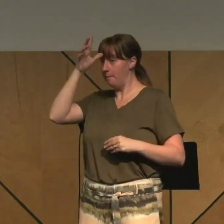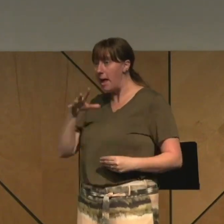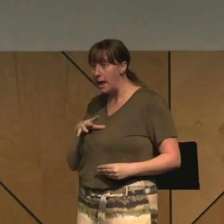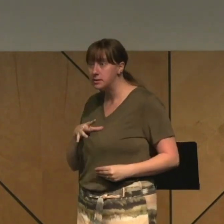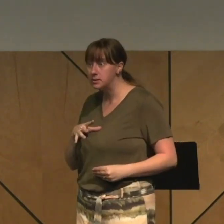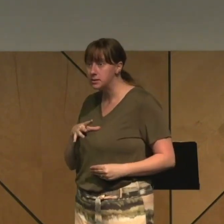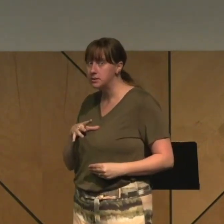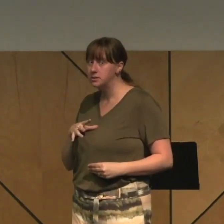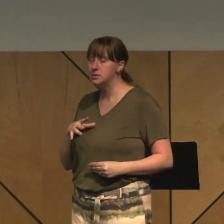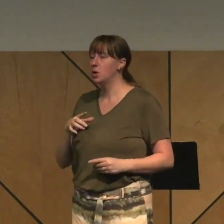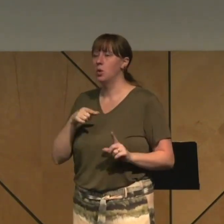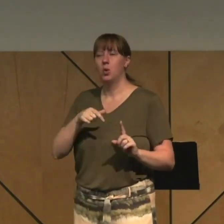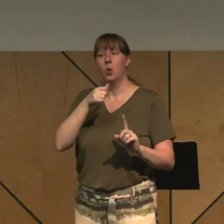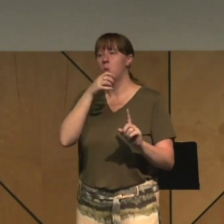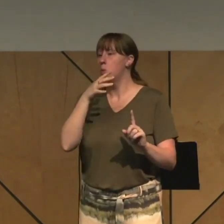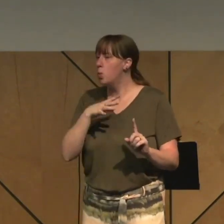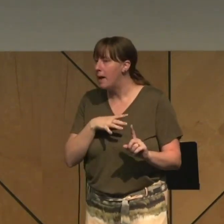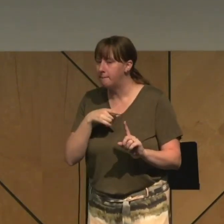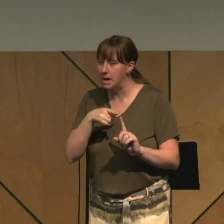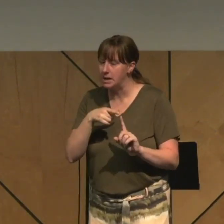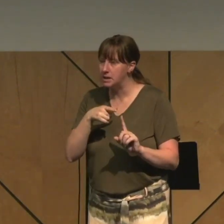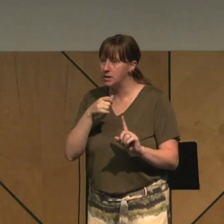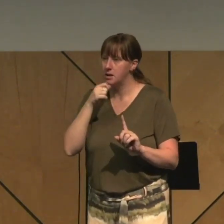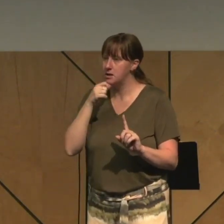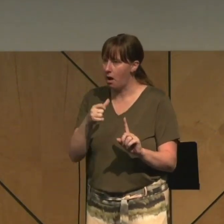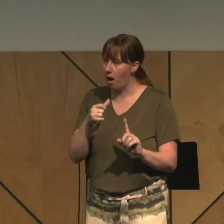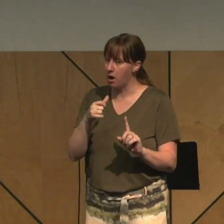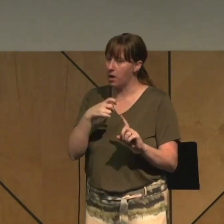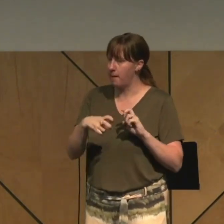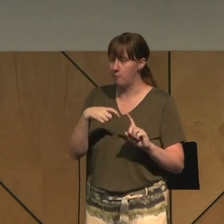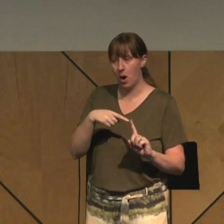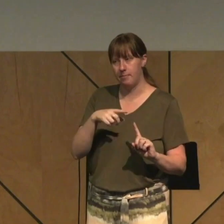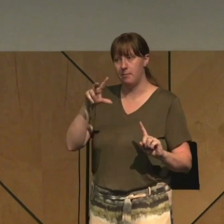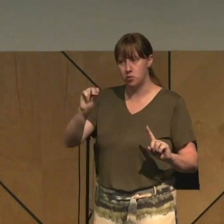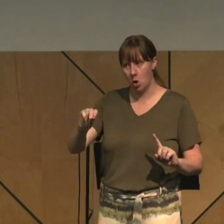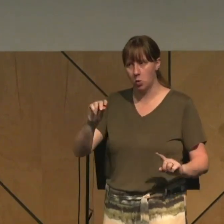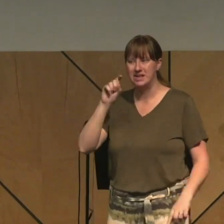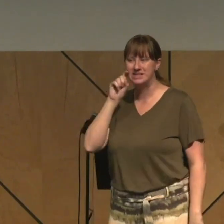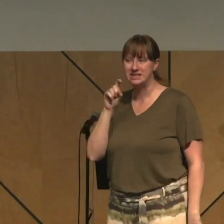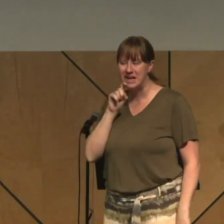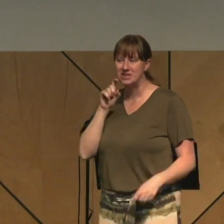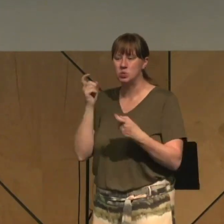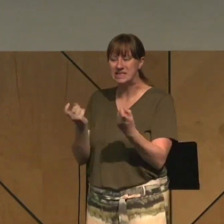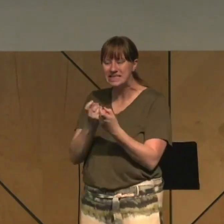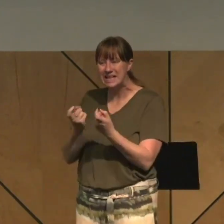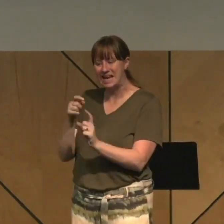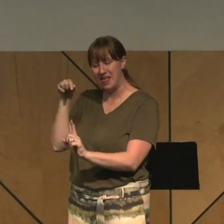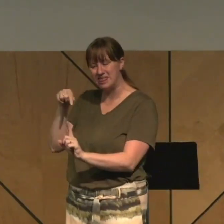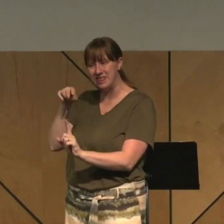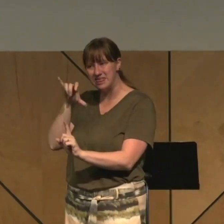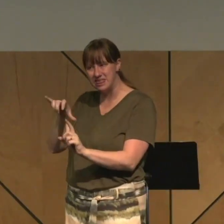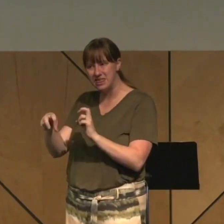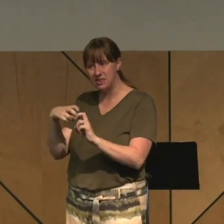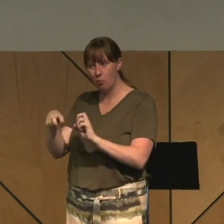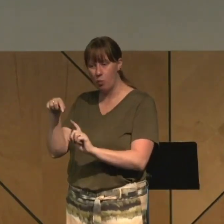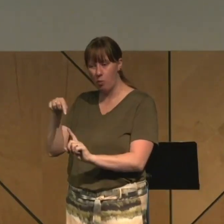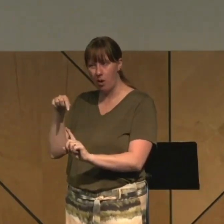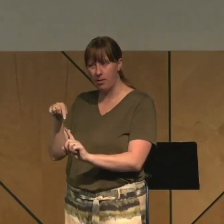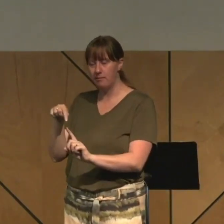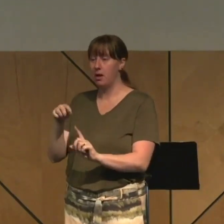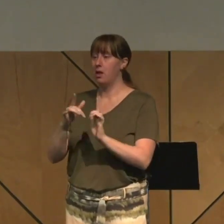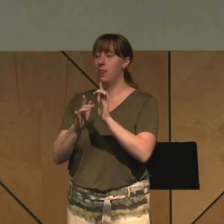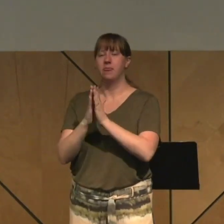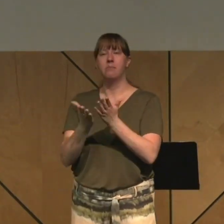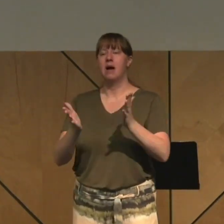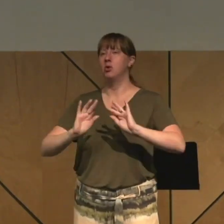not the problem. Sexual sin is the problem. And the Bible's clear from beginning to end that women are created